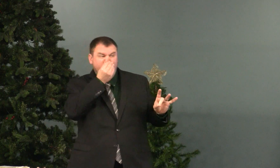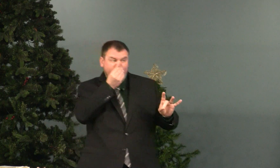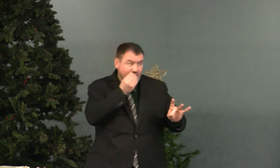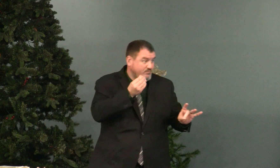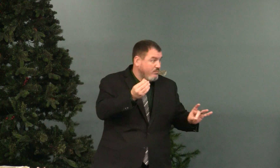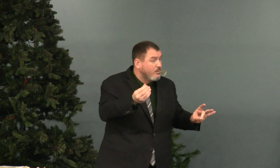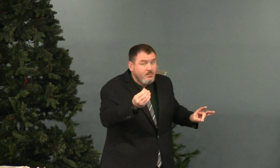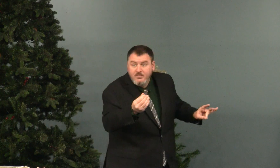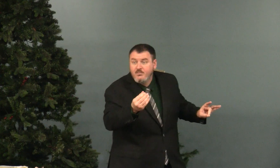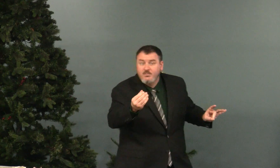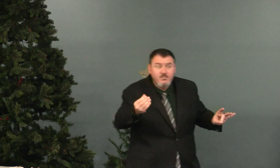So that's number eight.